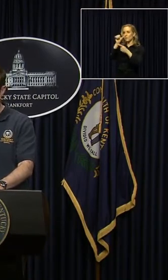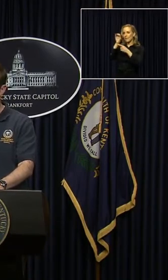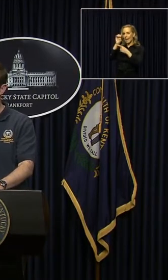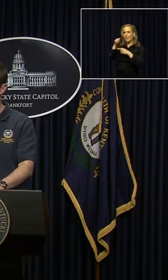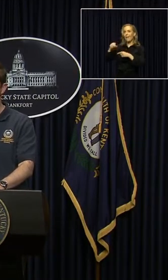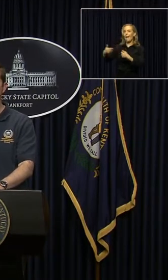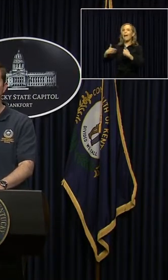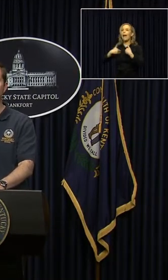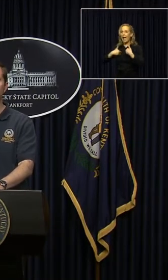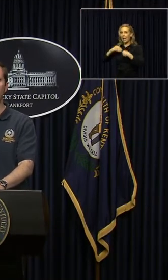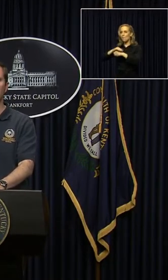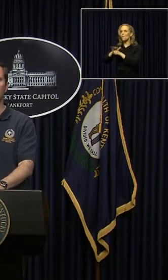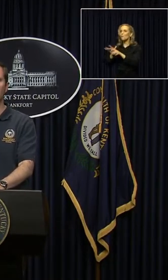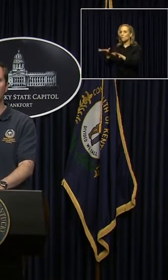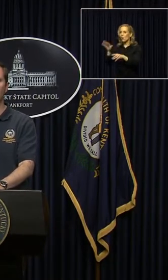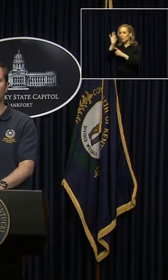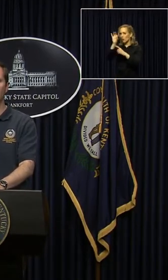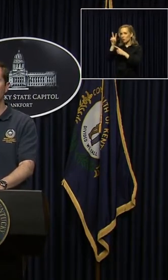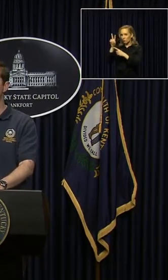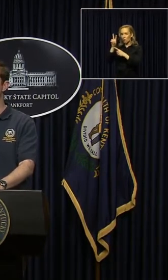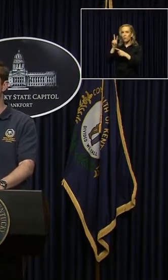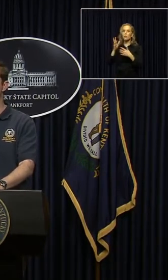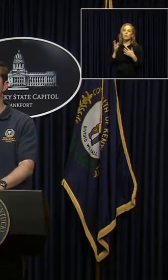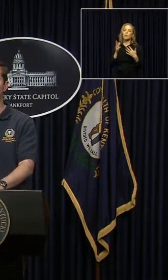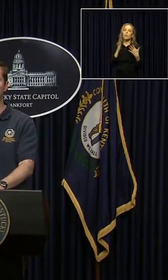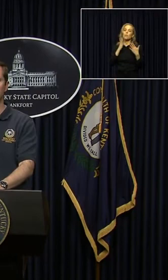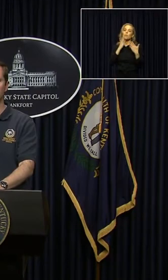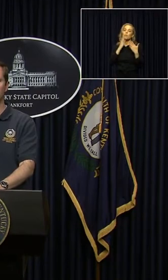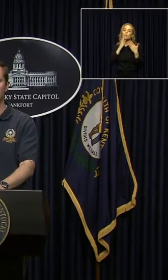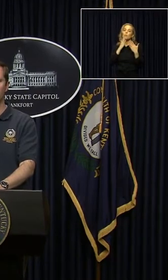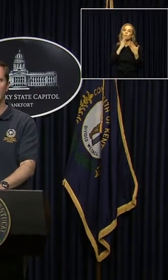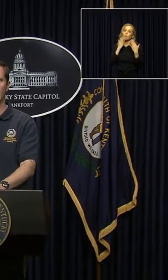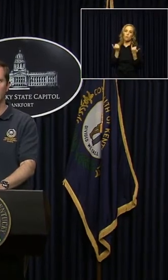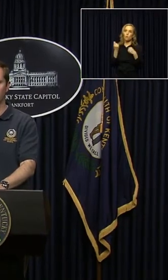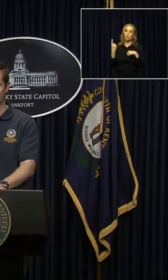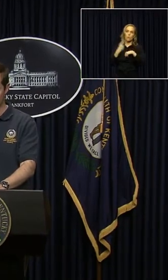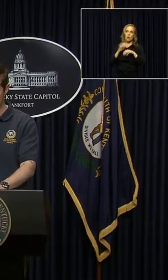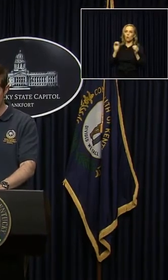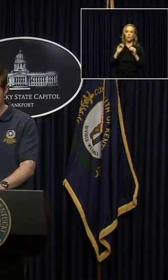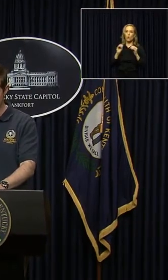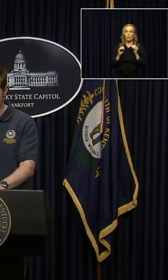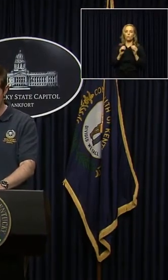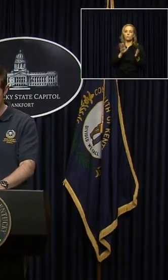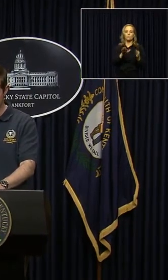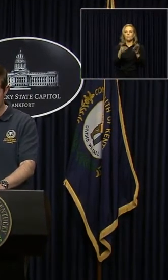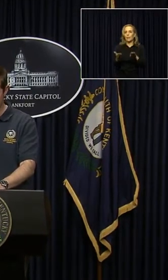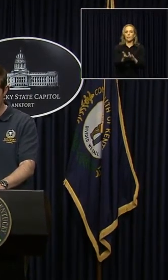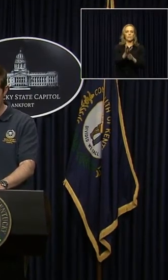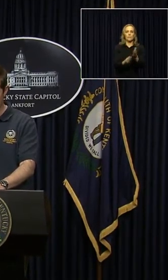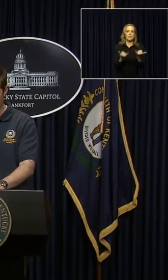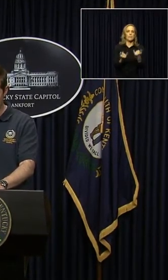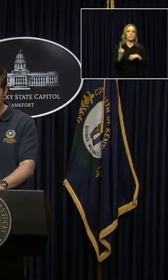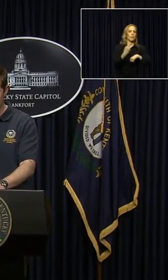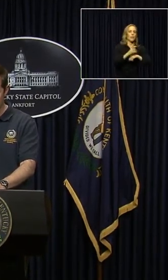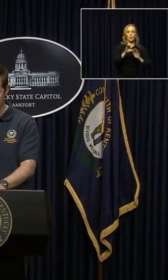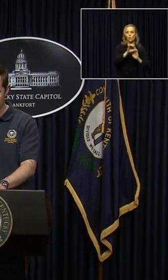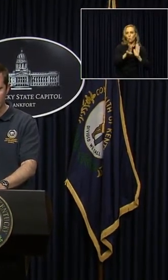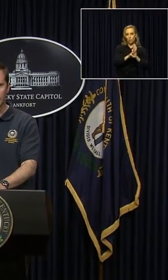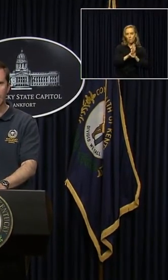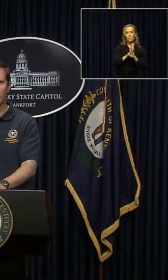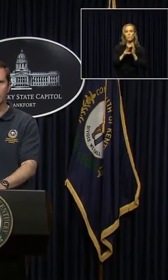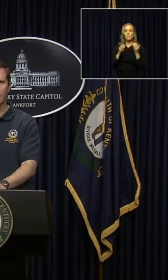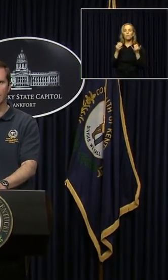virus. But thankfully, we have no confirmed deaths here in the Commonwealth today. So tonight,